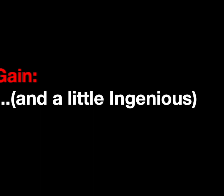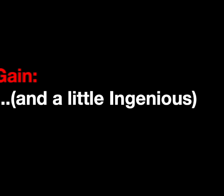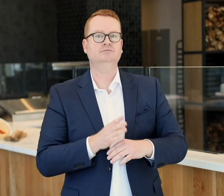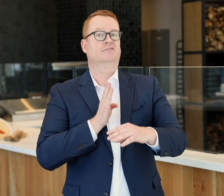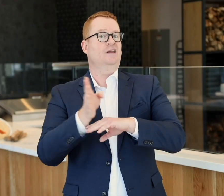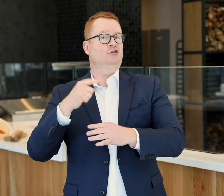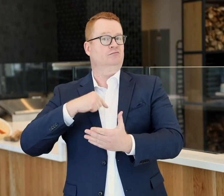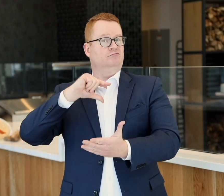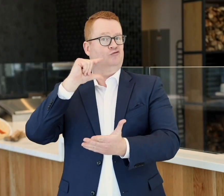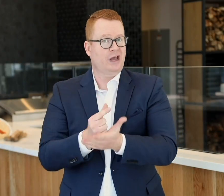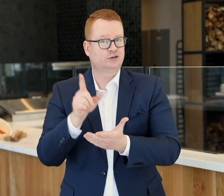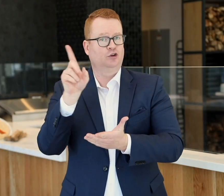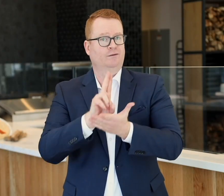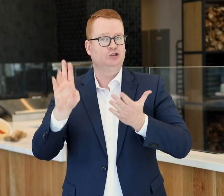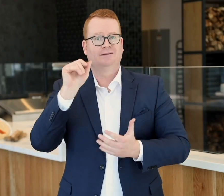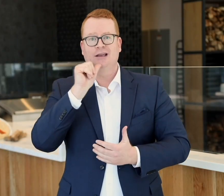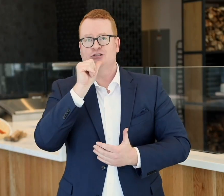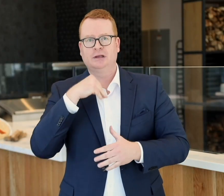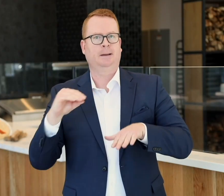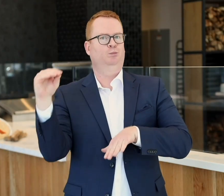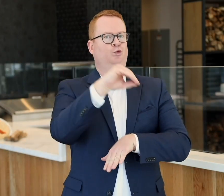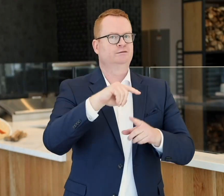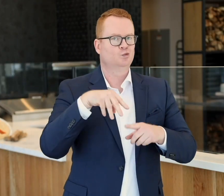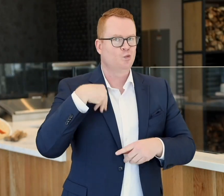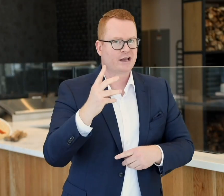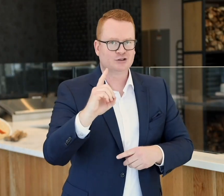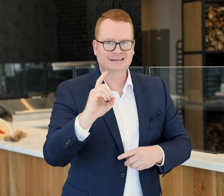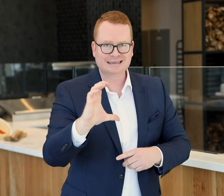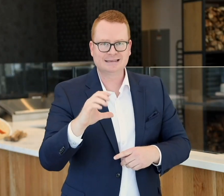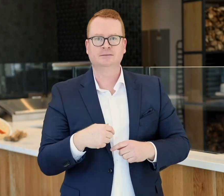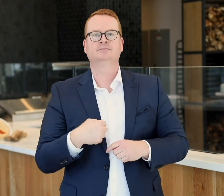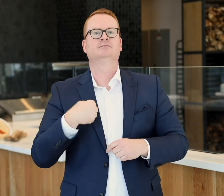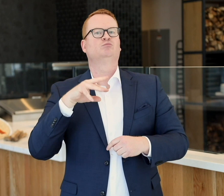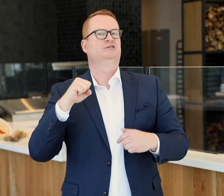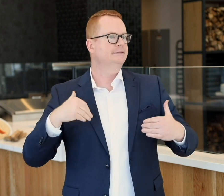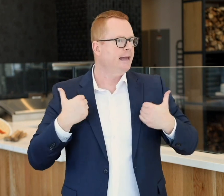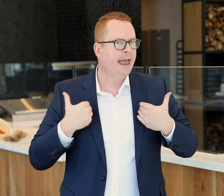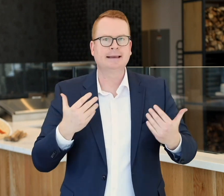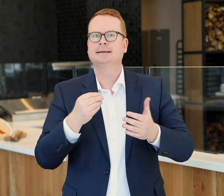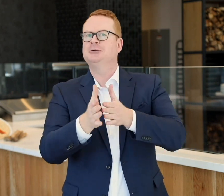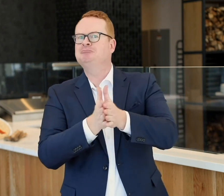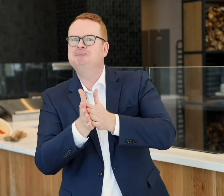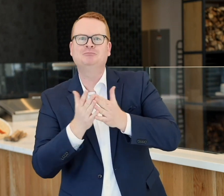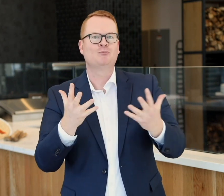I moved to Washington DC after graduating from the University of Arizona. I was young and excited